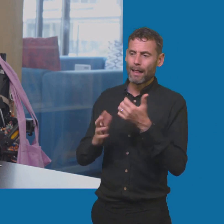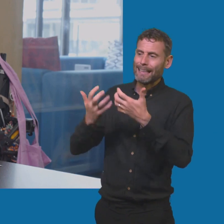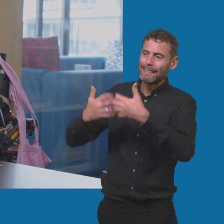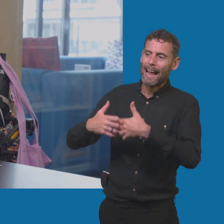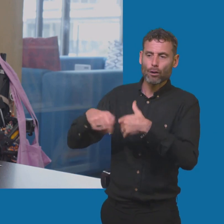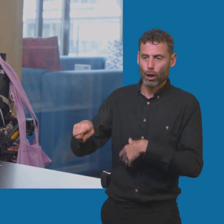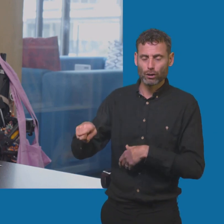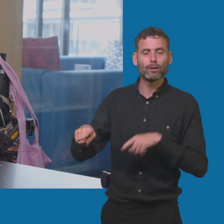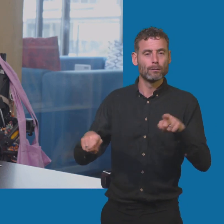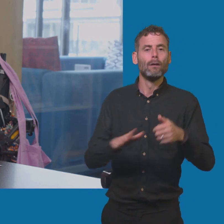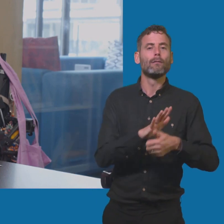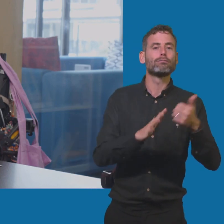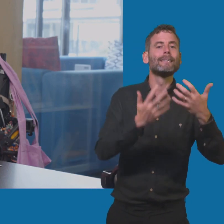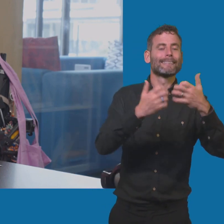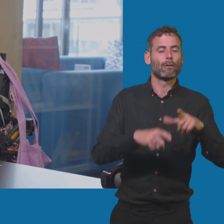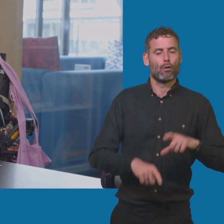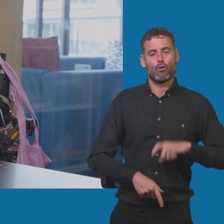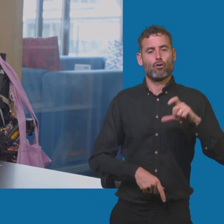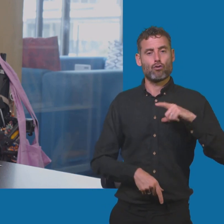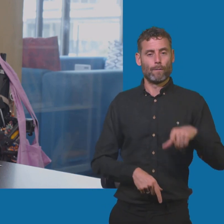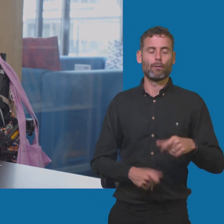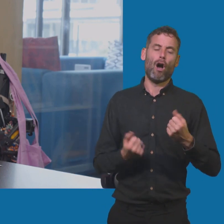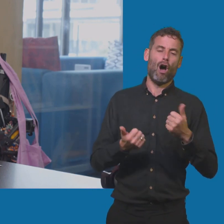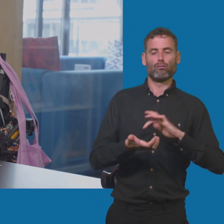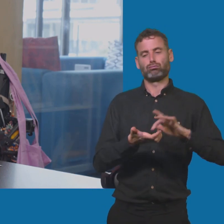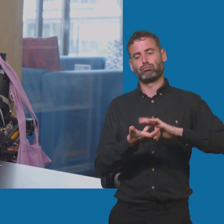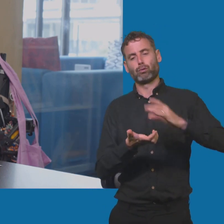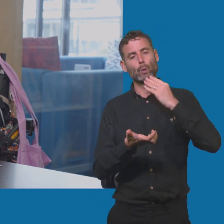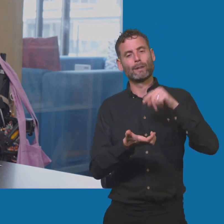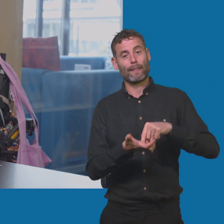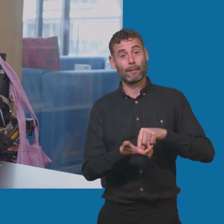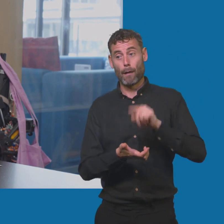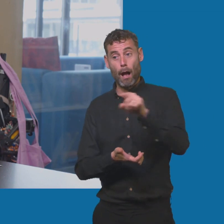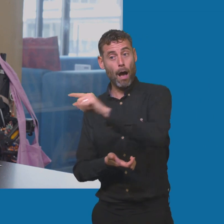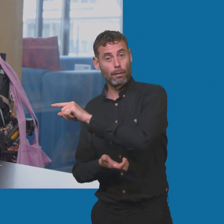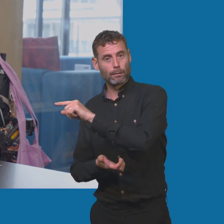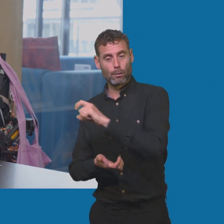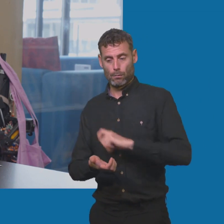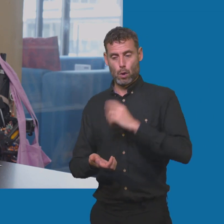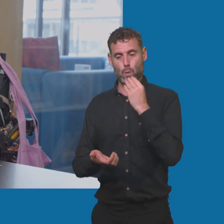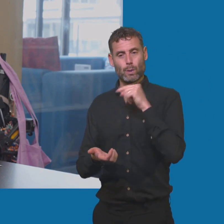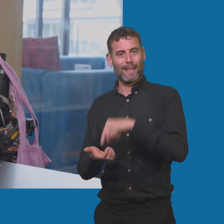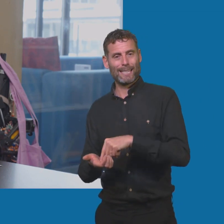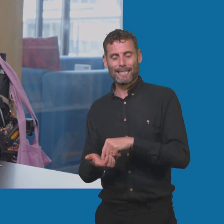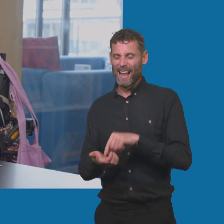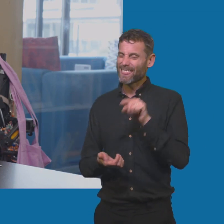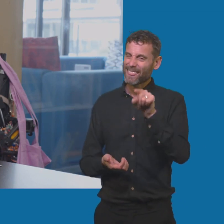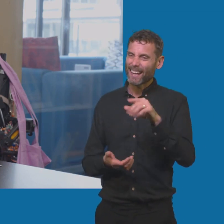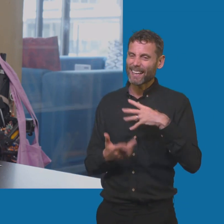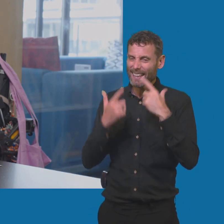mindful that not everybody knows how to, you know, be fluent of navigating social media. I mean,